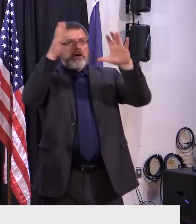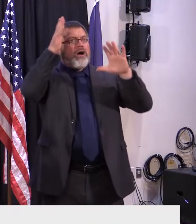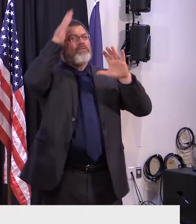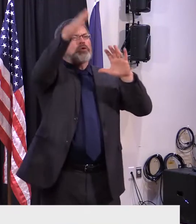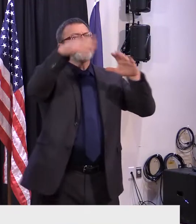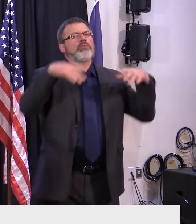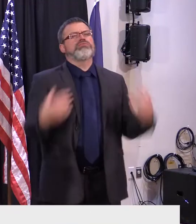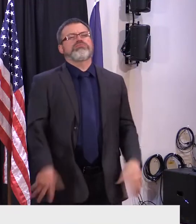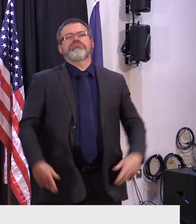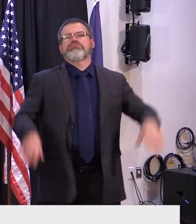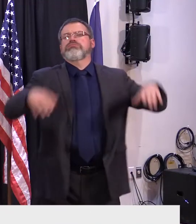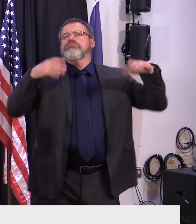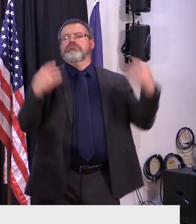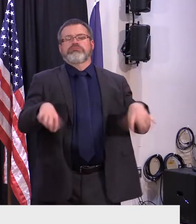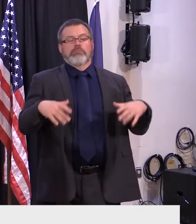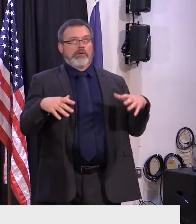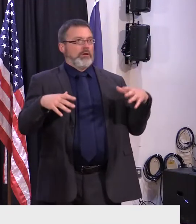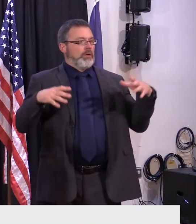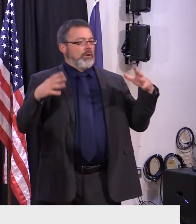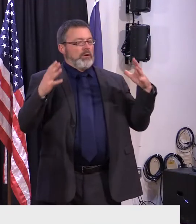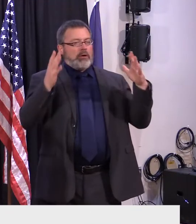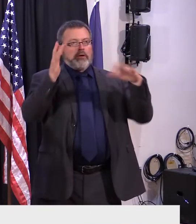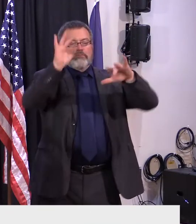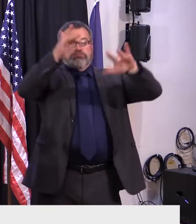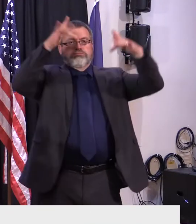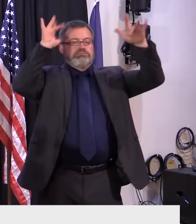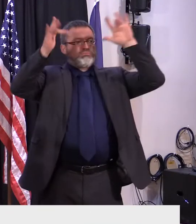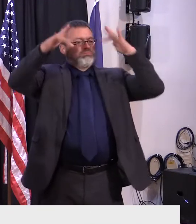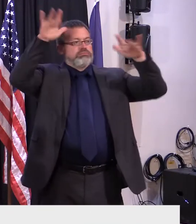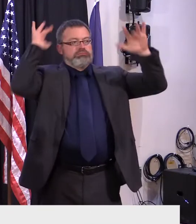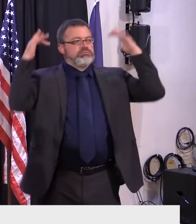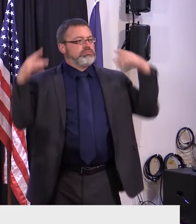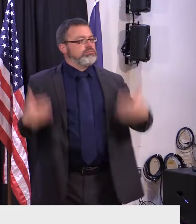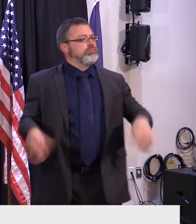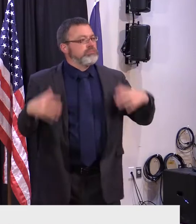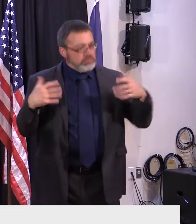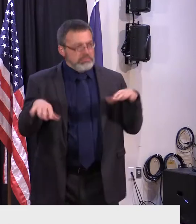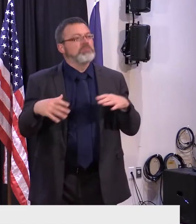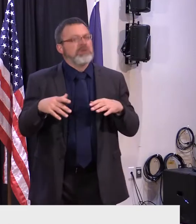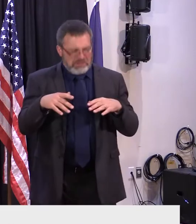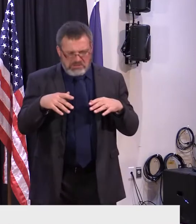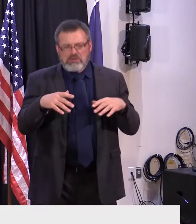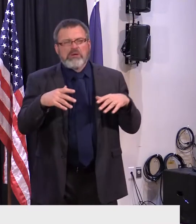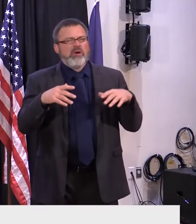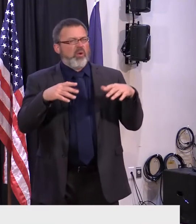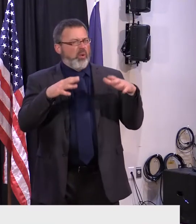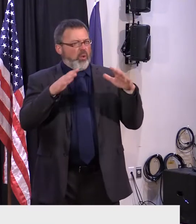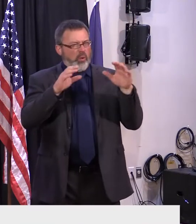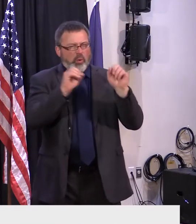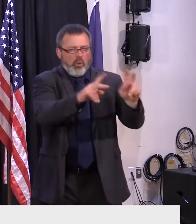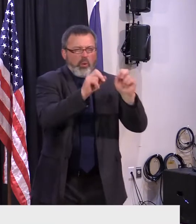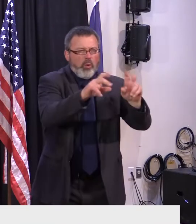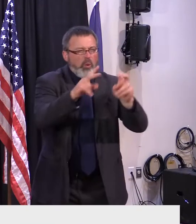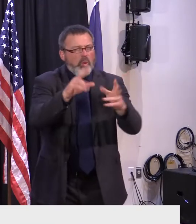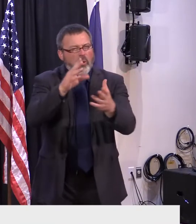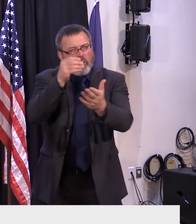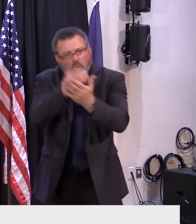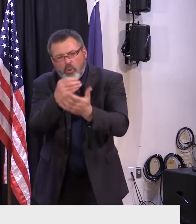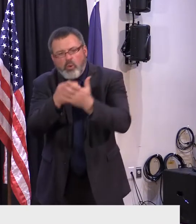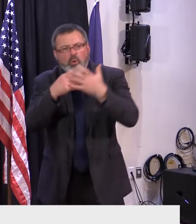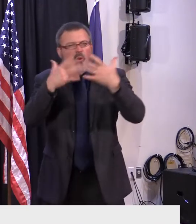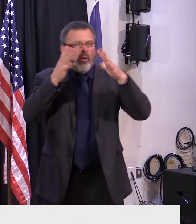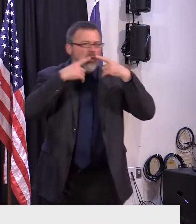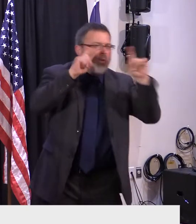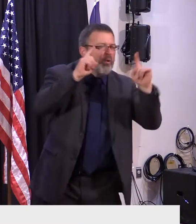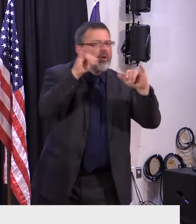Development remains committed to furthering that work in the years ahead. Overall, we feel like the trip was an incredible success.